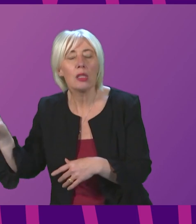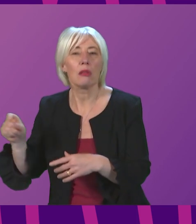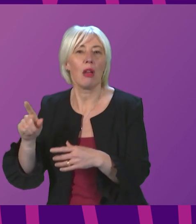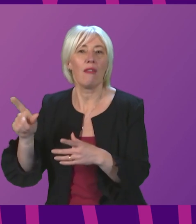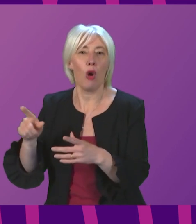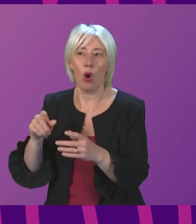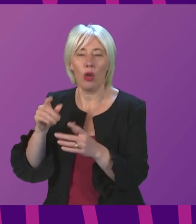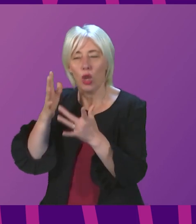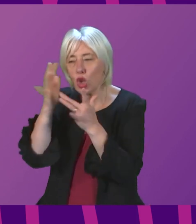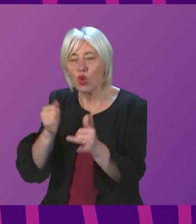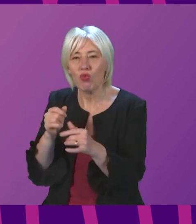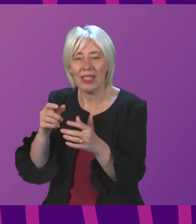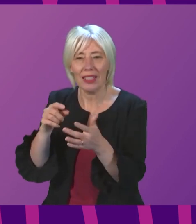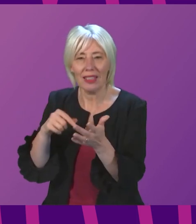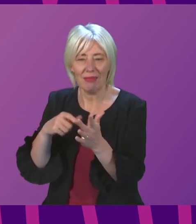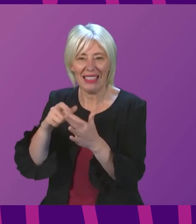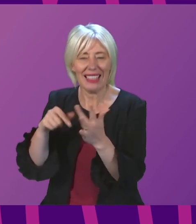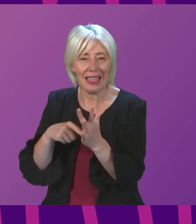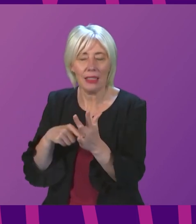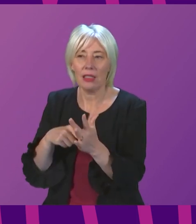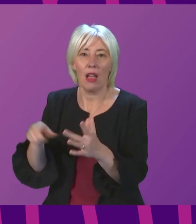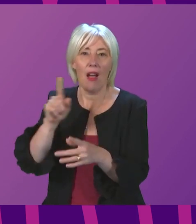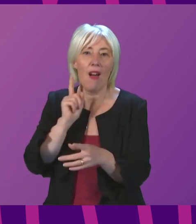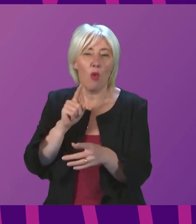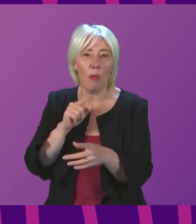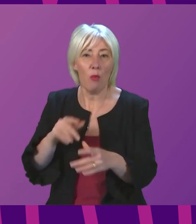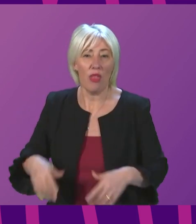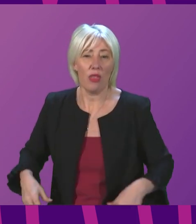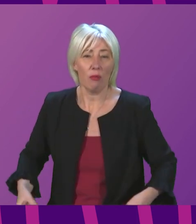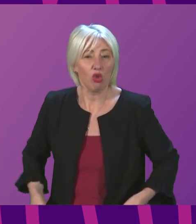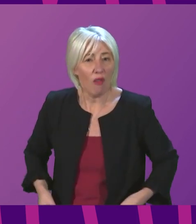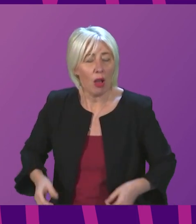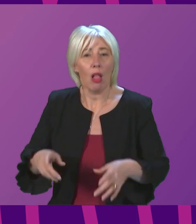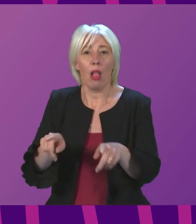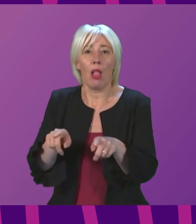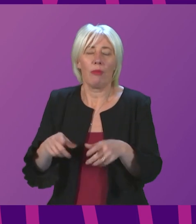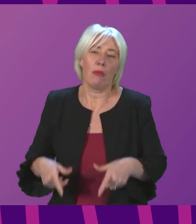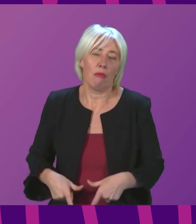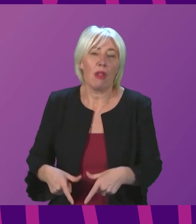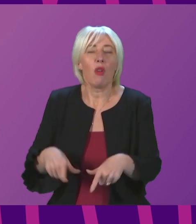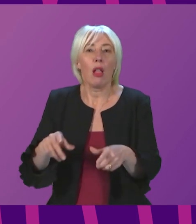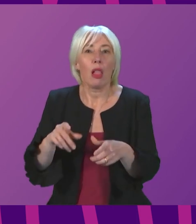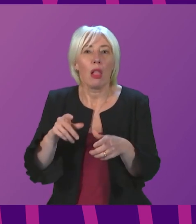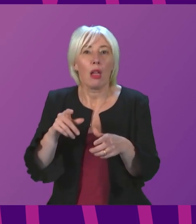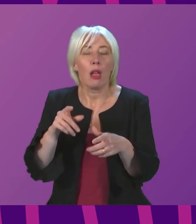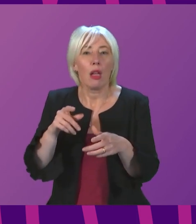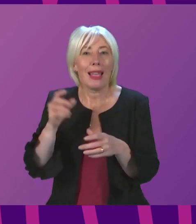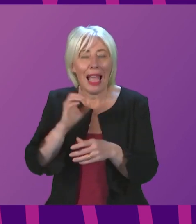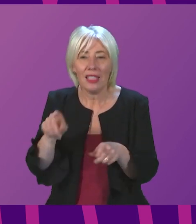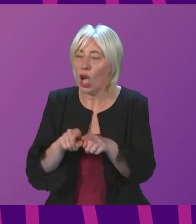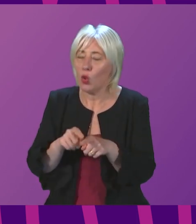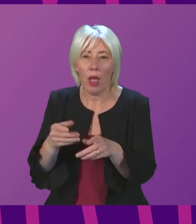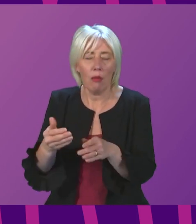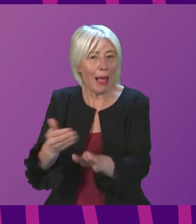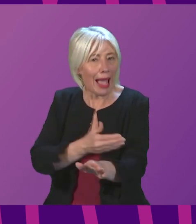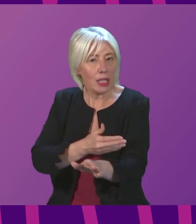70 and operations are being cancelled. So can the First Minister commit that as part of any redeployment, cancer services will